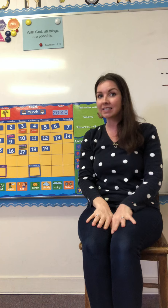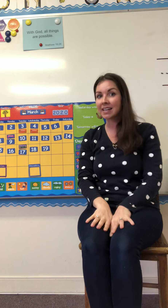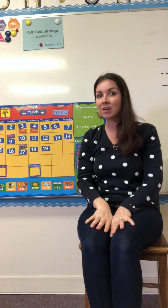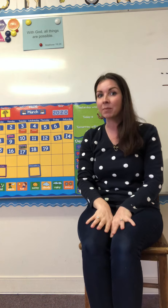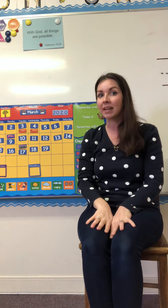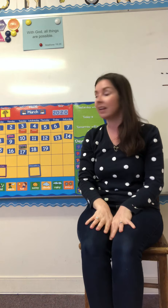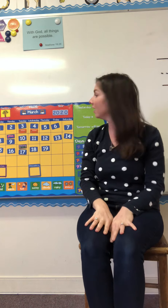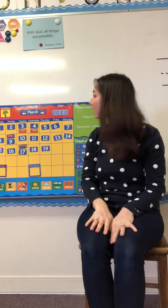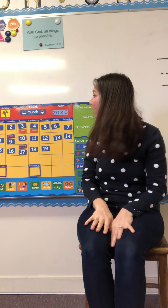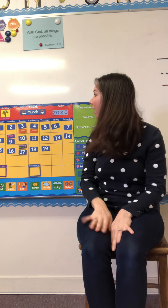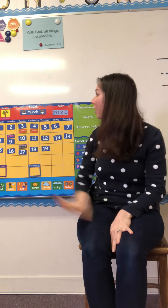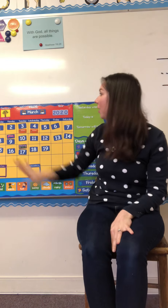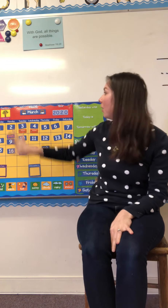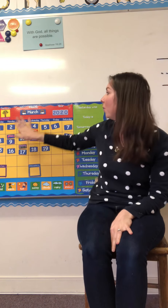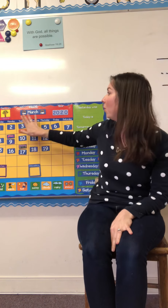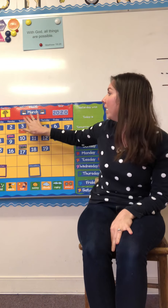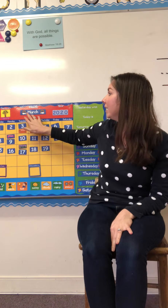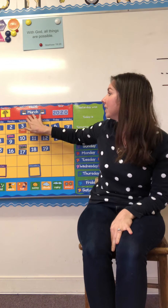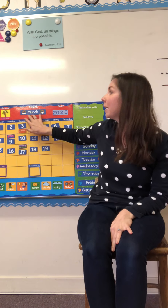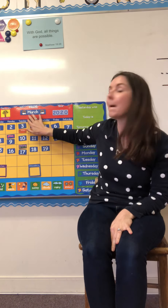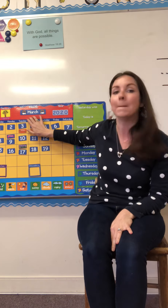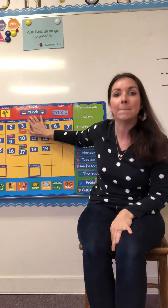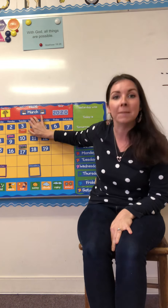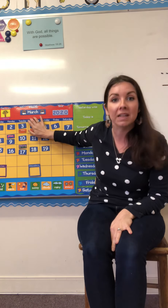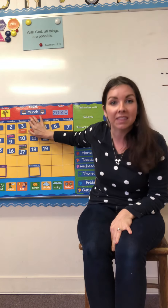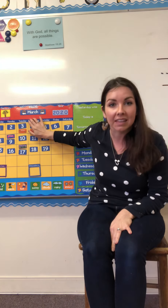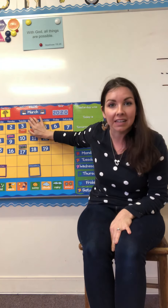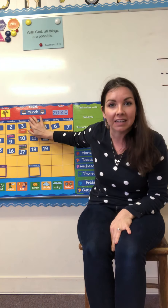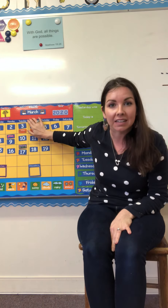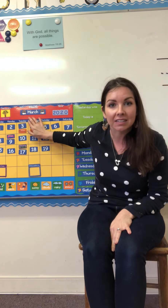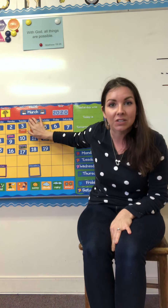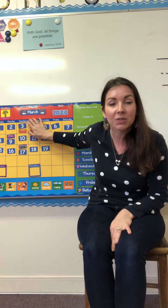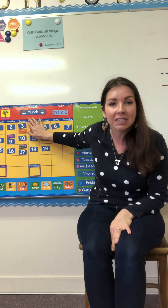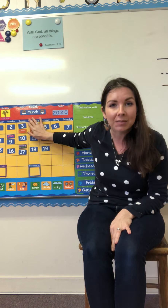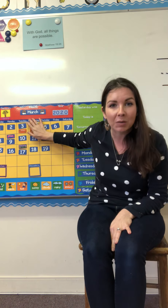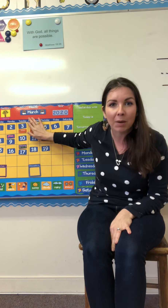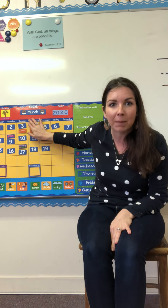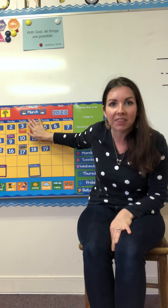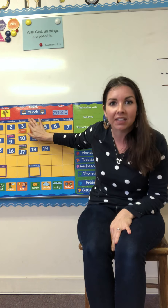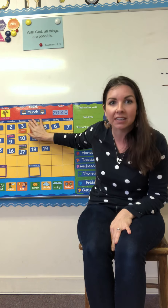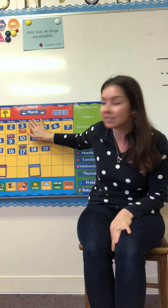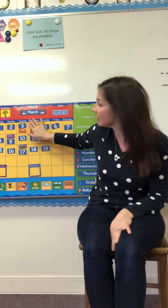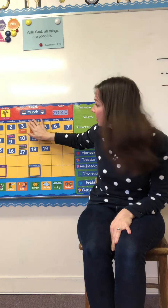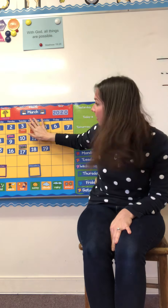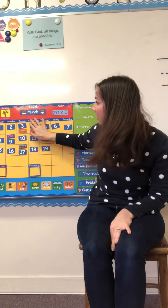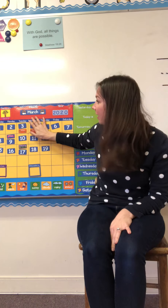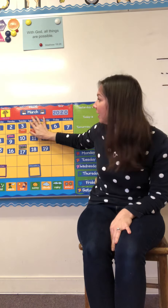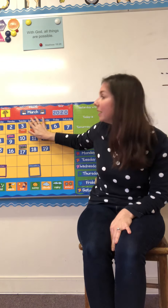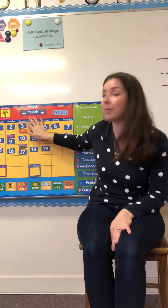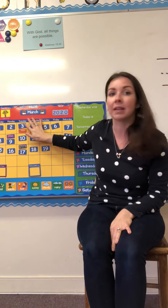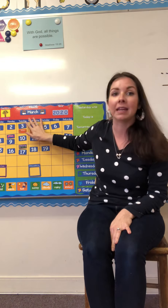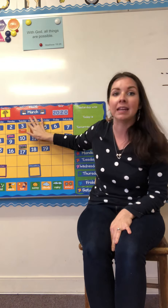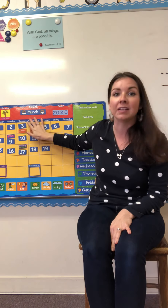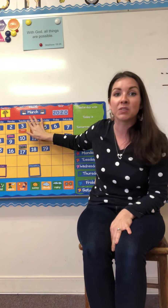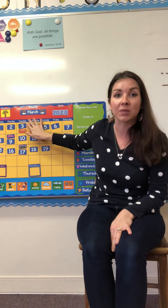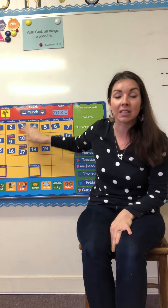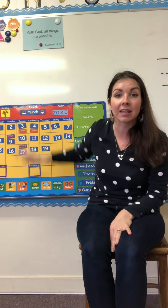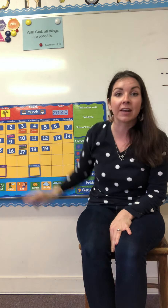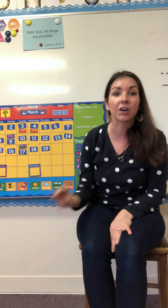tell me what month it is? Who can tell me what month it is? It begins with the letter